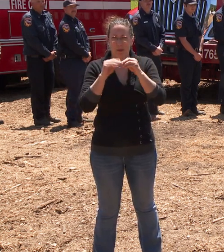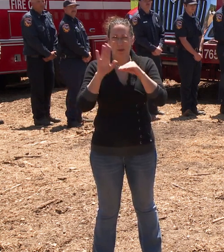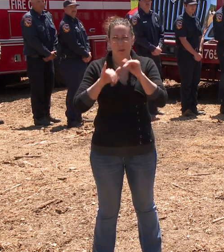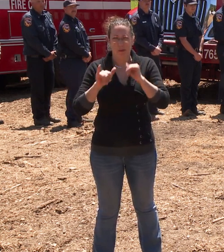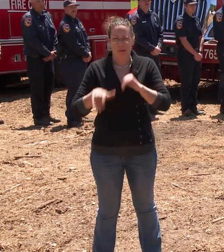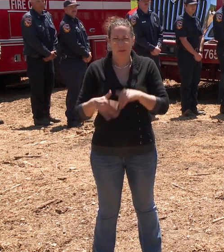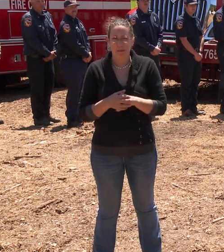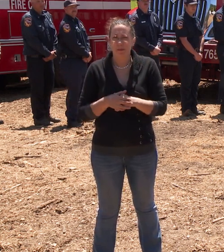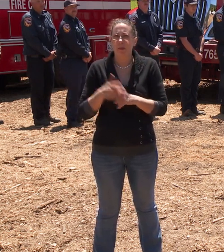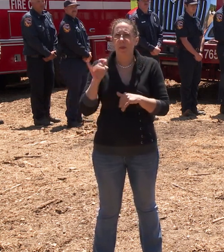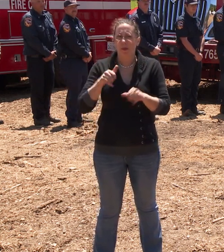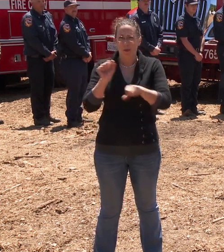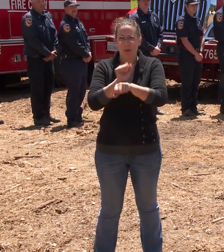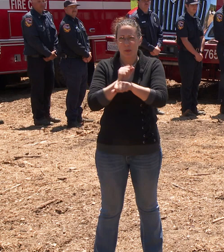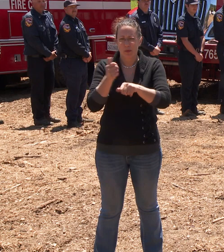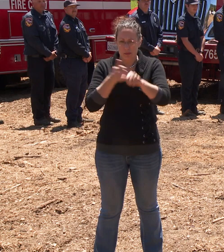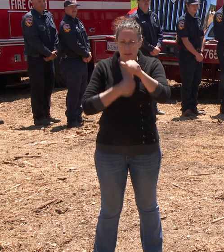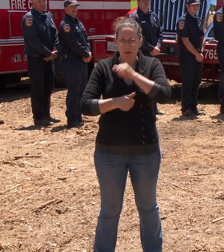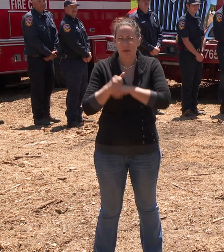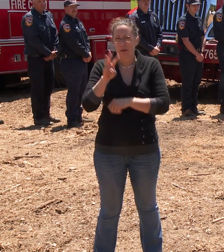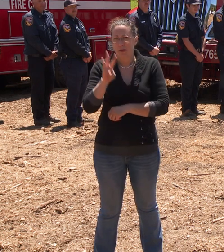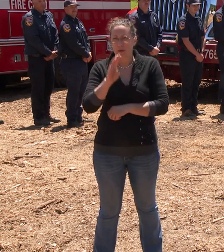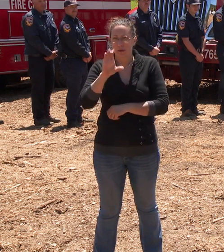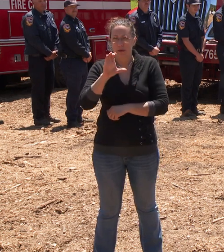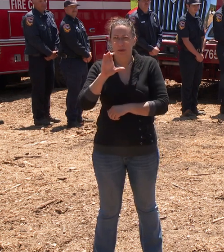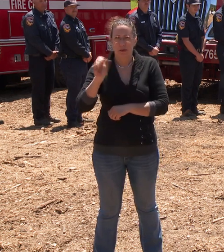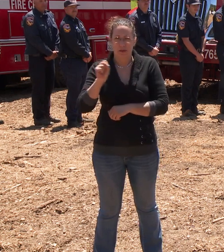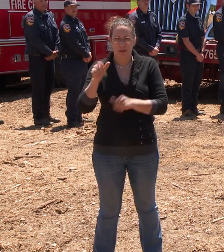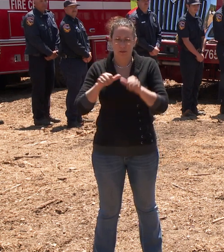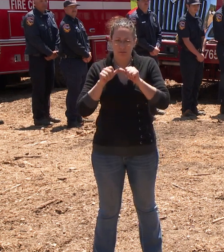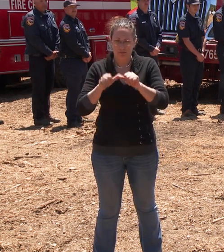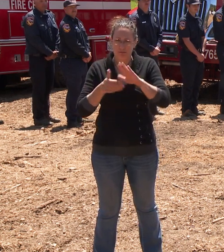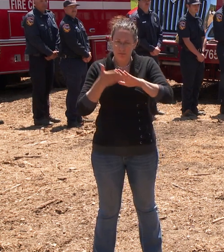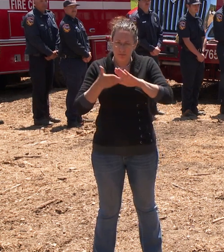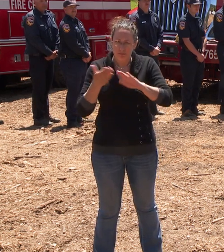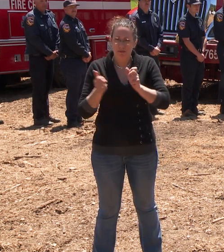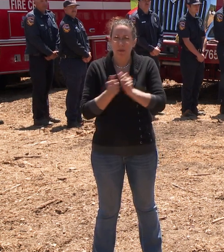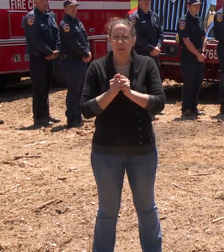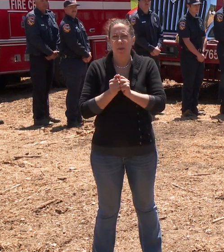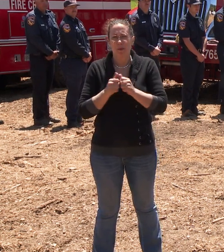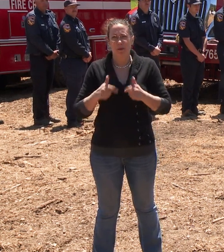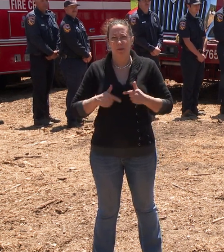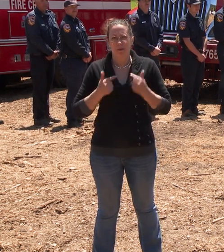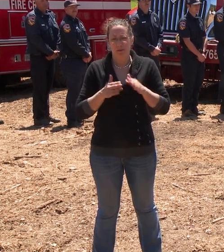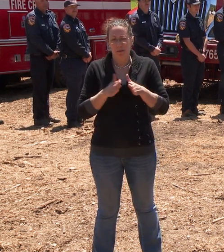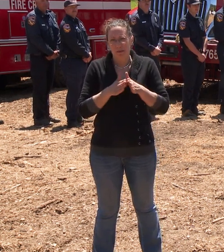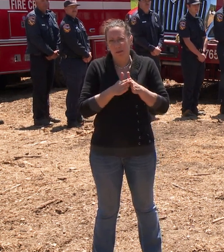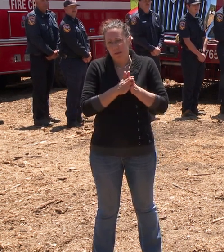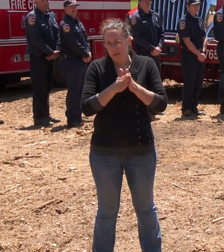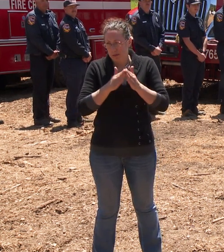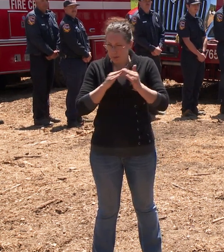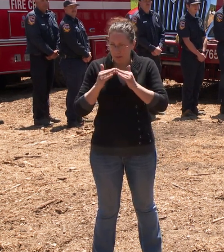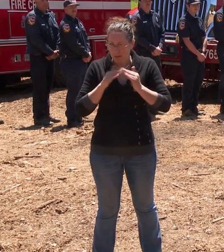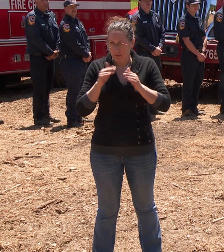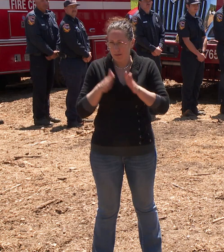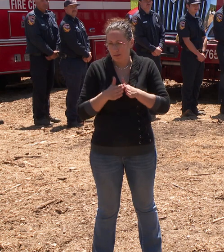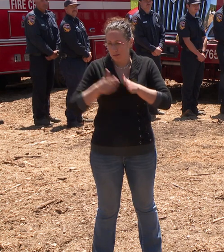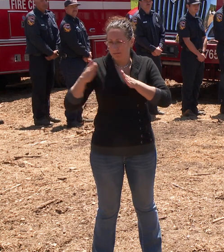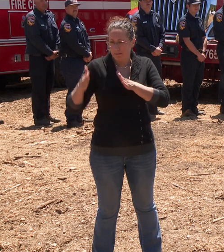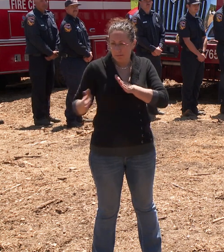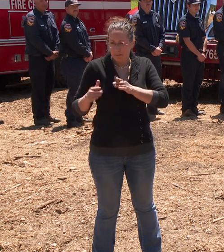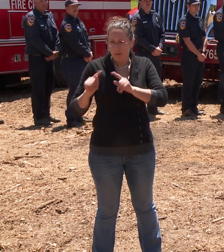under the WCS is being planned and implemented in partnership with neighboring local tribal state and other federal agencies.